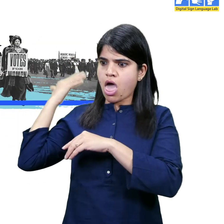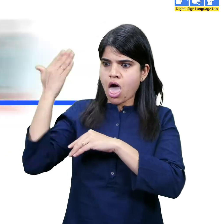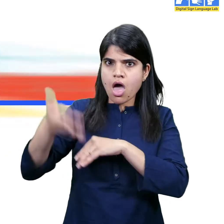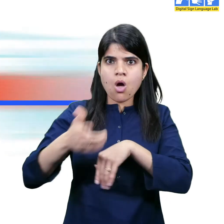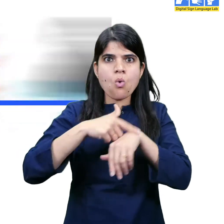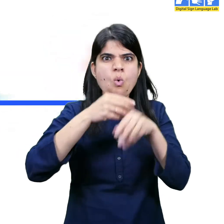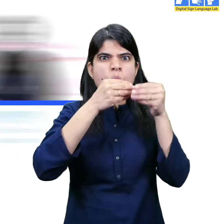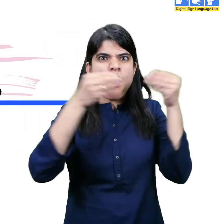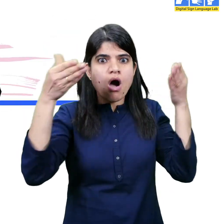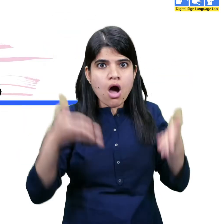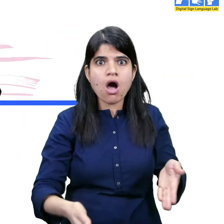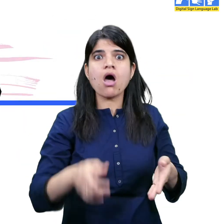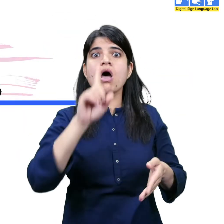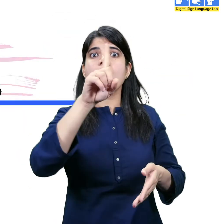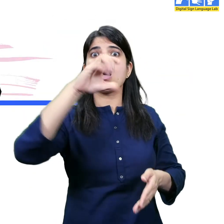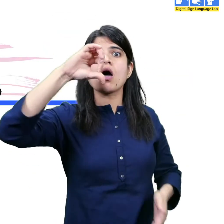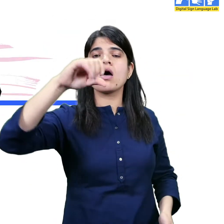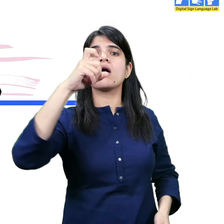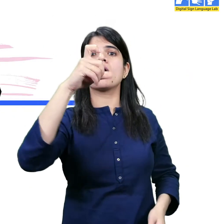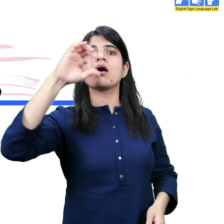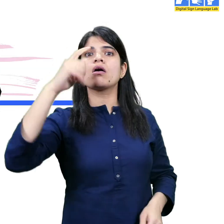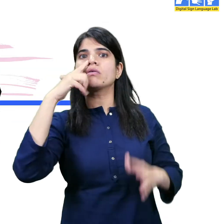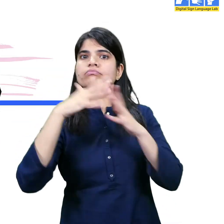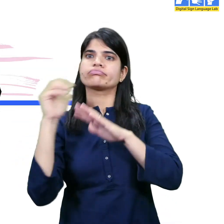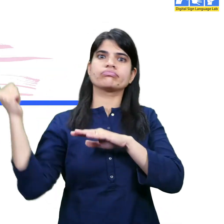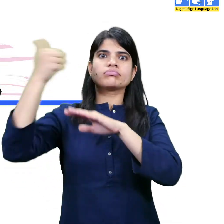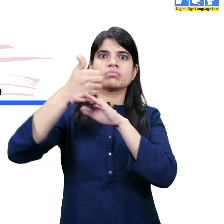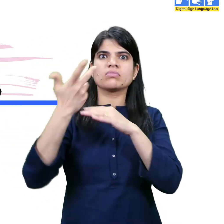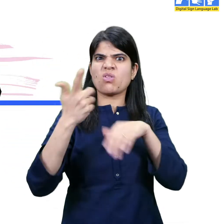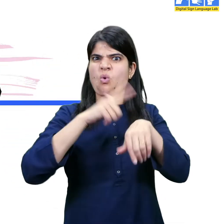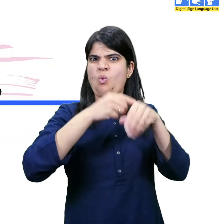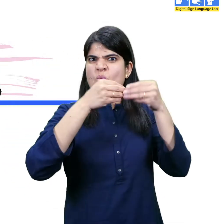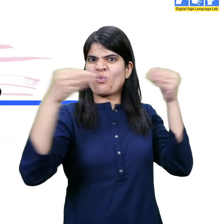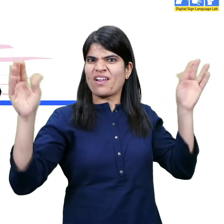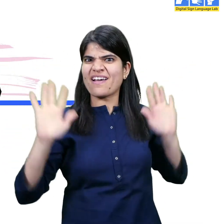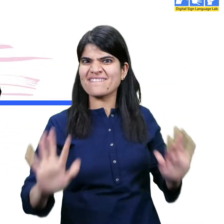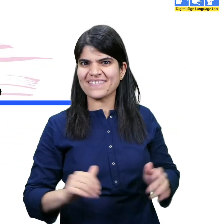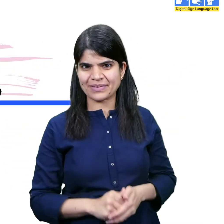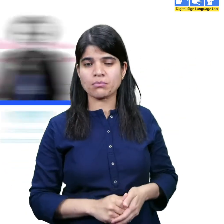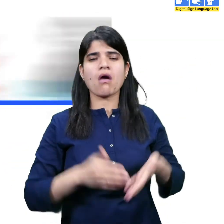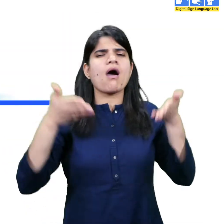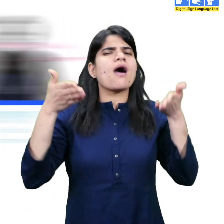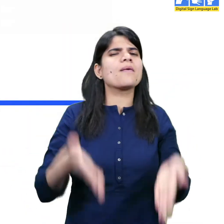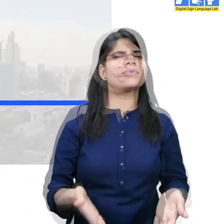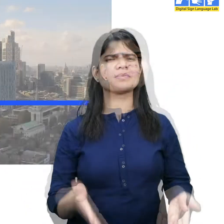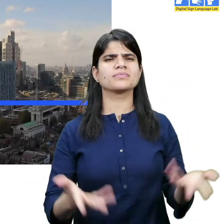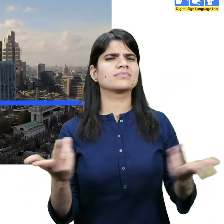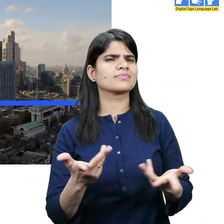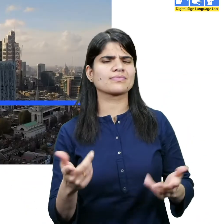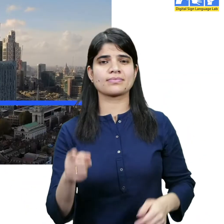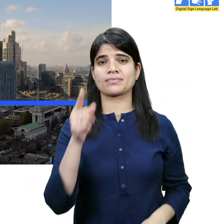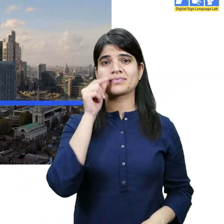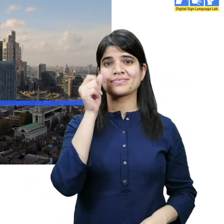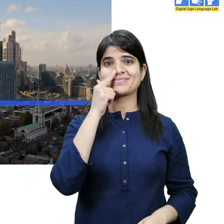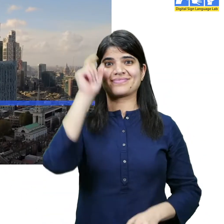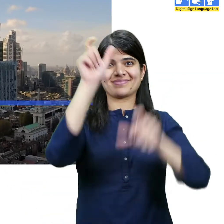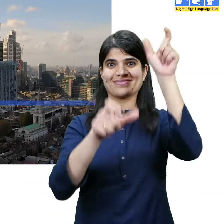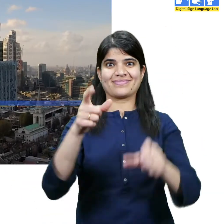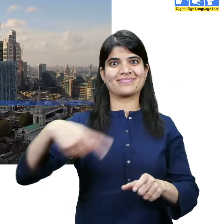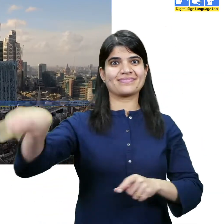Union in the year 1903. So it took years to make changes in the world. So what does gender